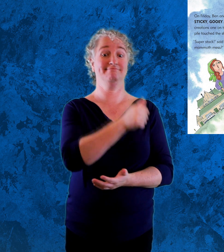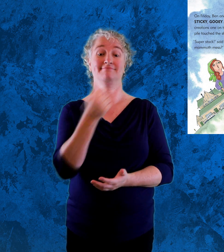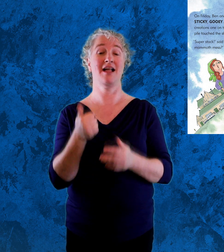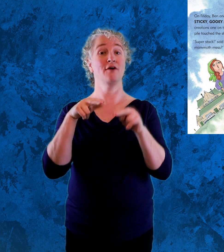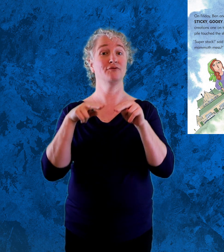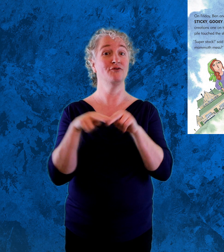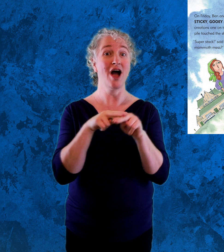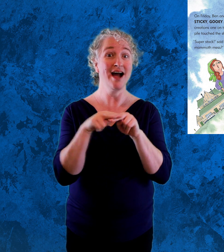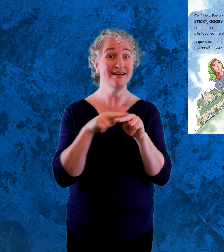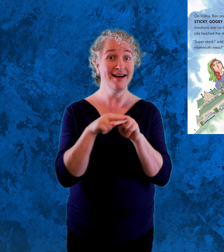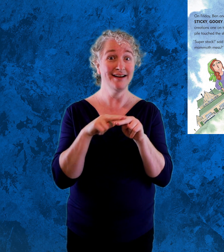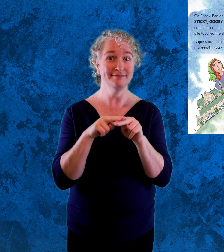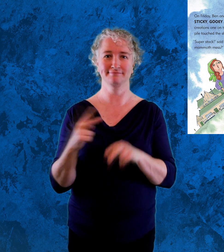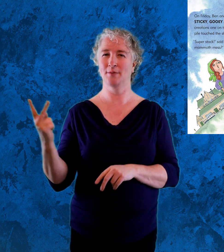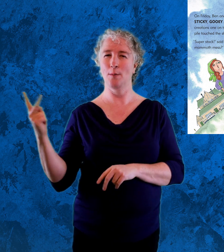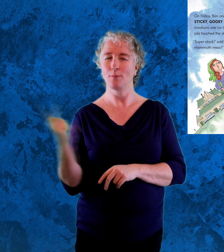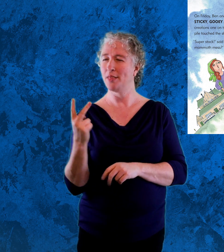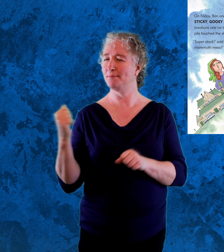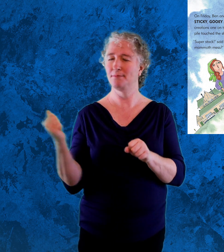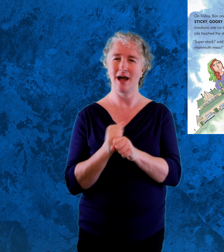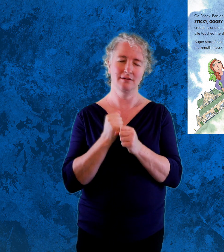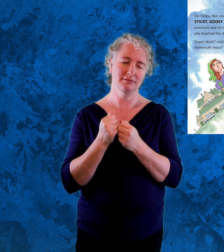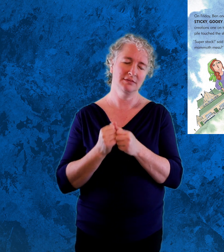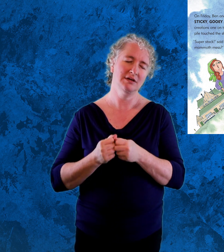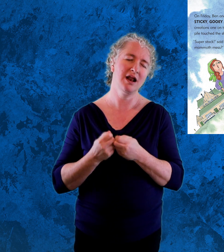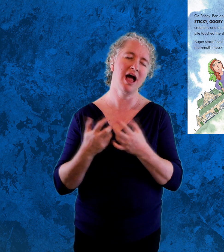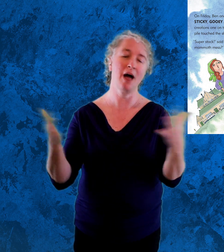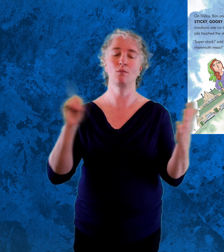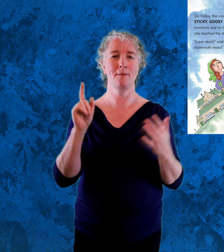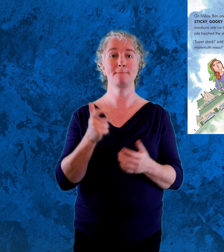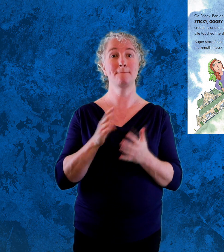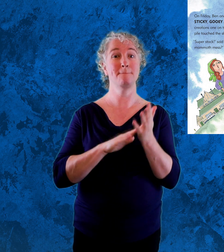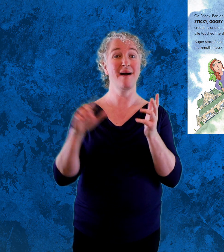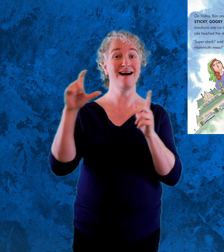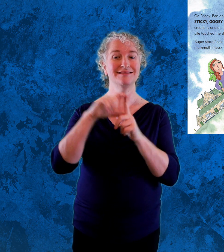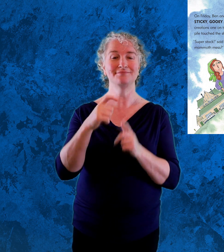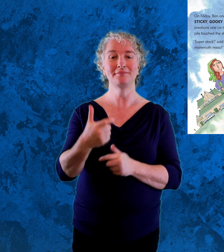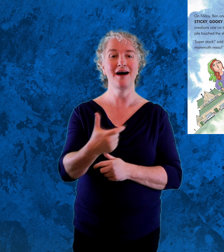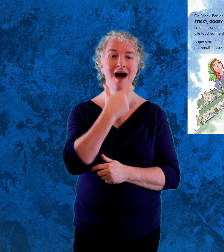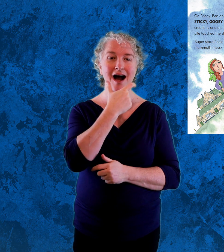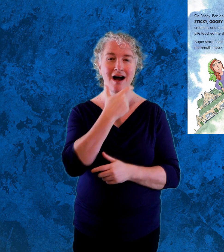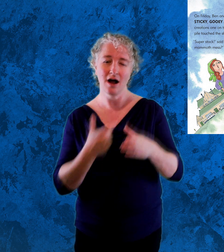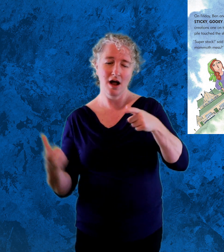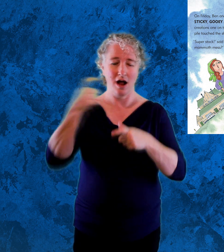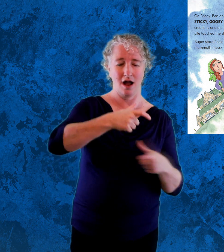On Friday, Ben and Bandit made a gazillion sticky gooey mud pies.